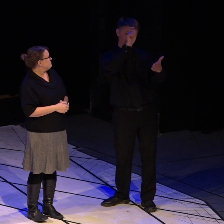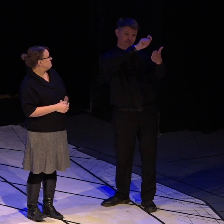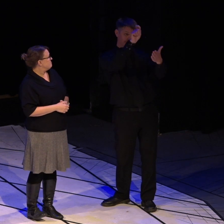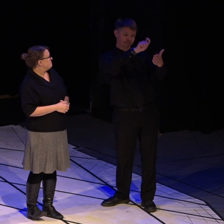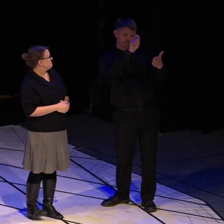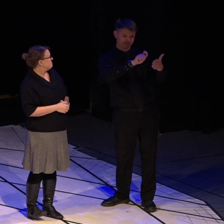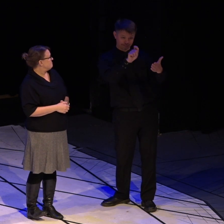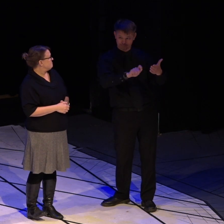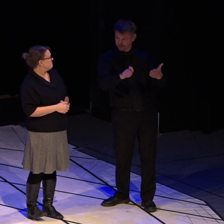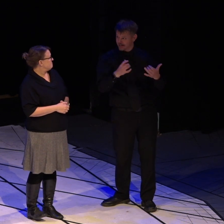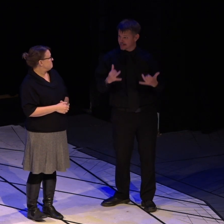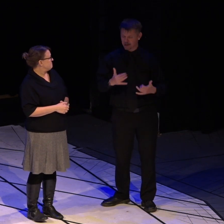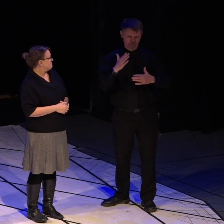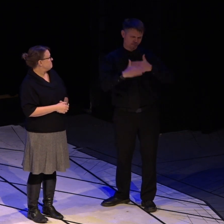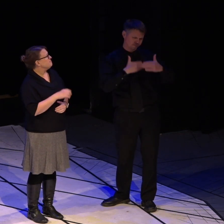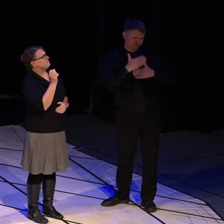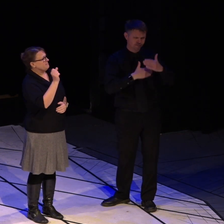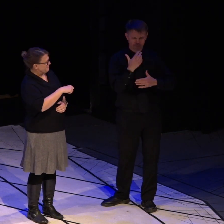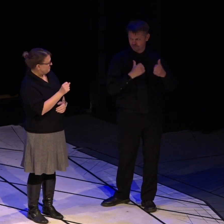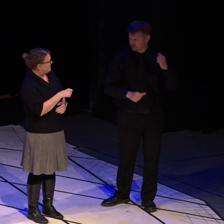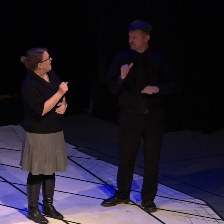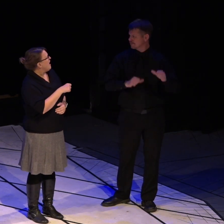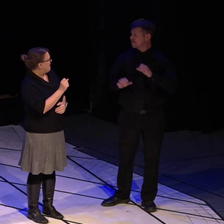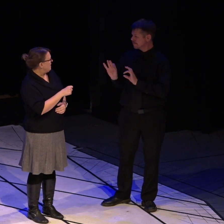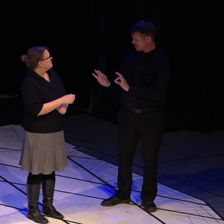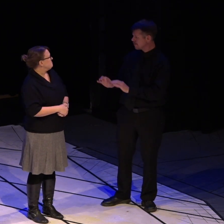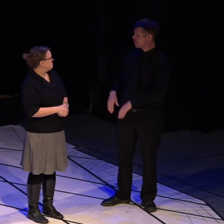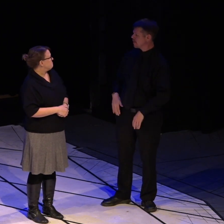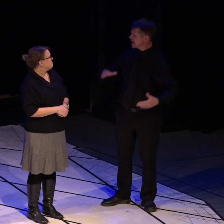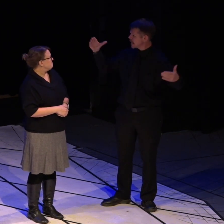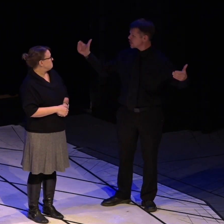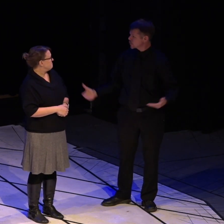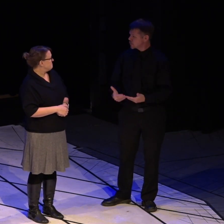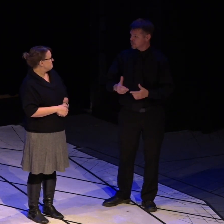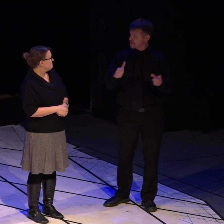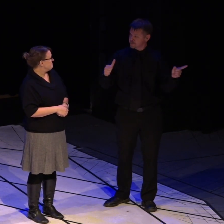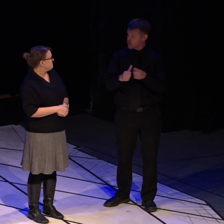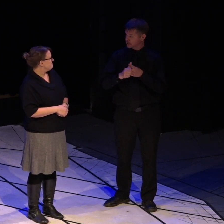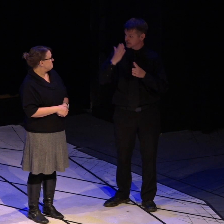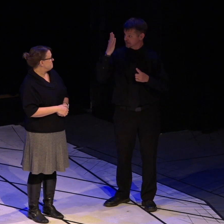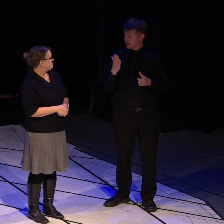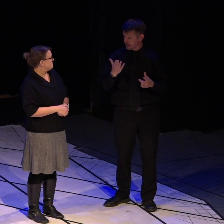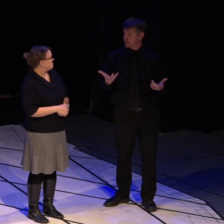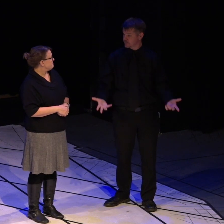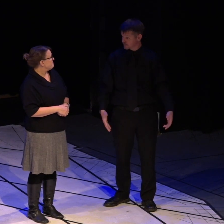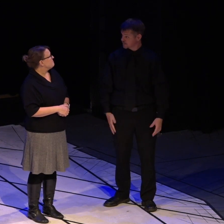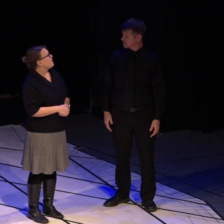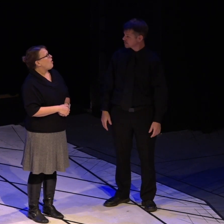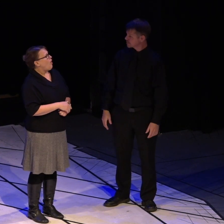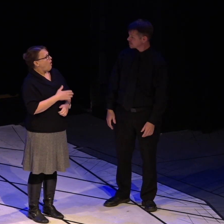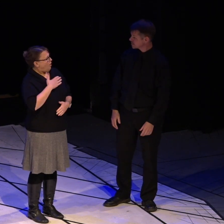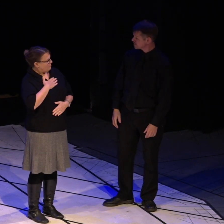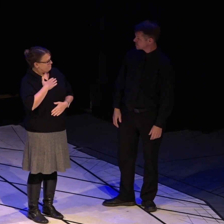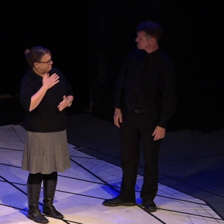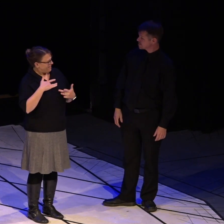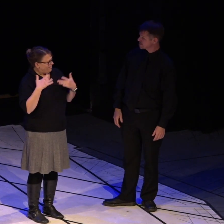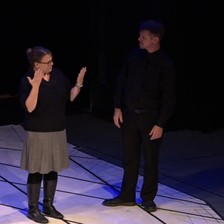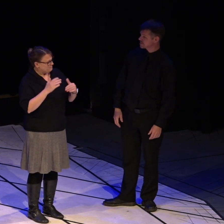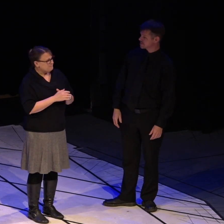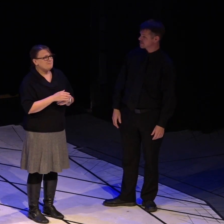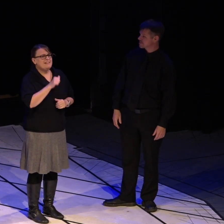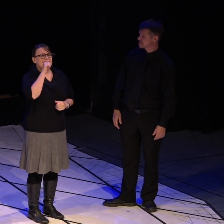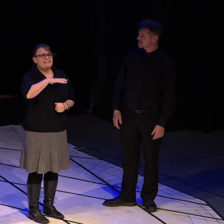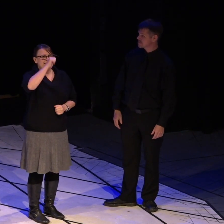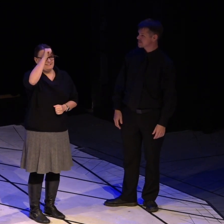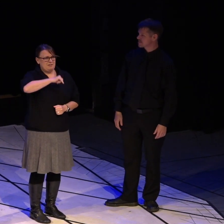And keep the show going. We'd like to introduce our first speaker for the evening. It would be my honor. Ladies and gentlemen,